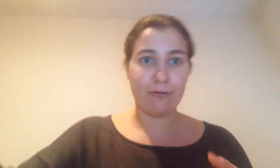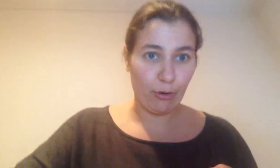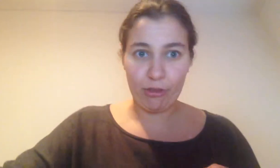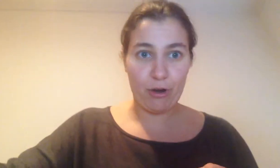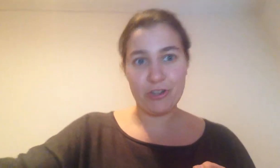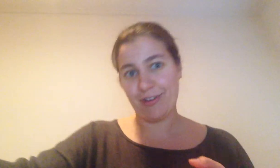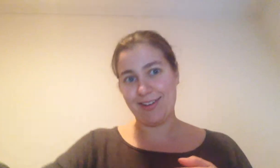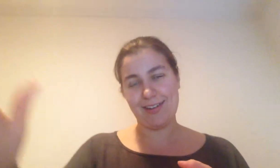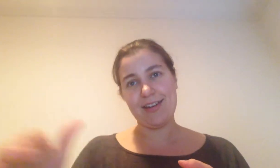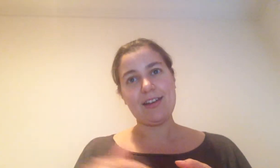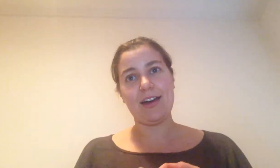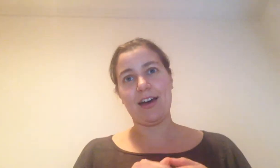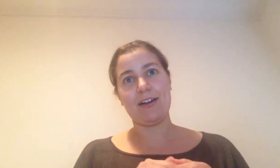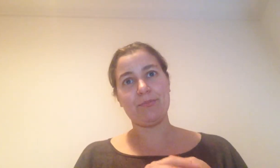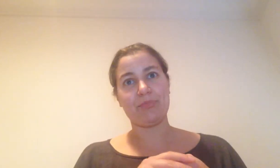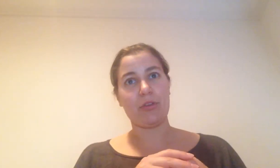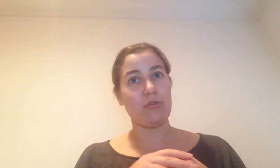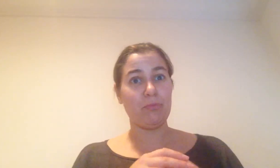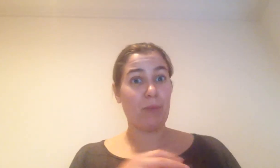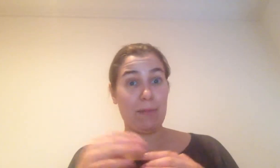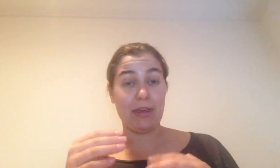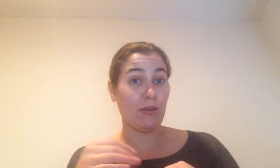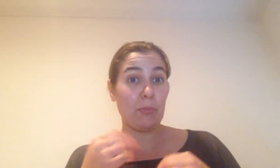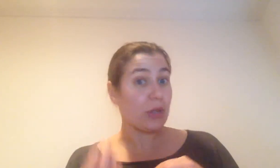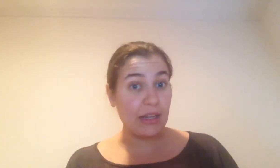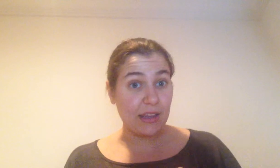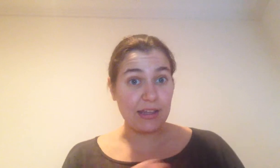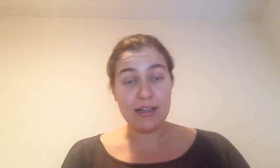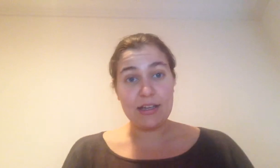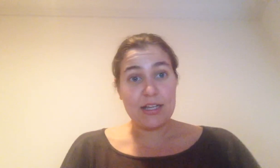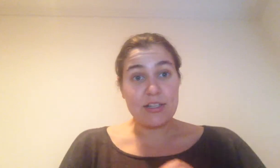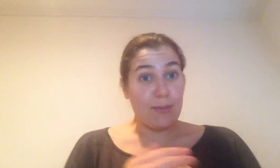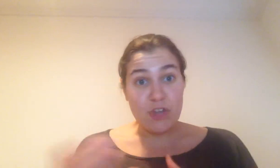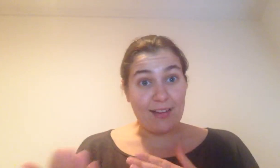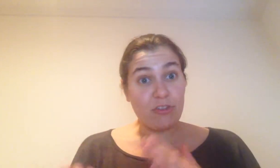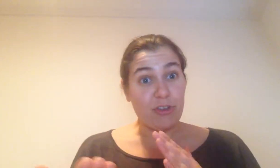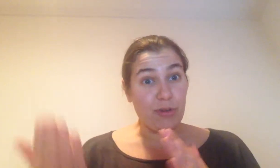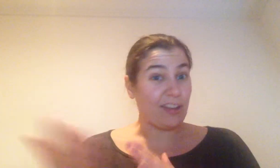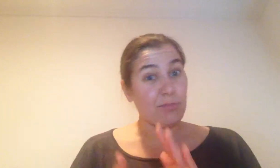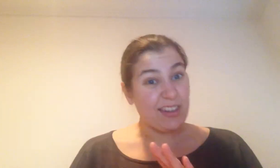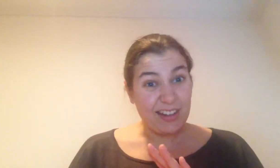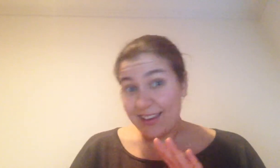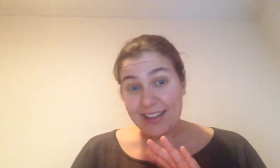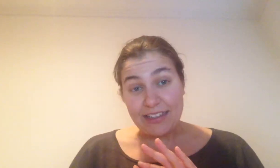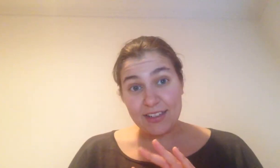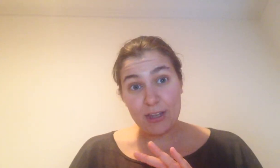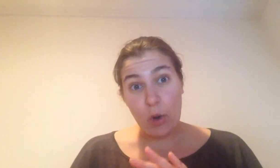forward their own agenda, who may be completely subject to explicitly the